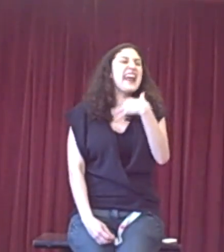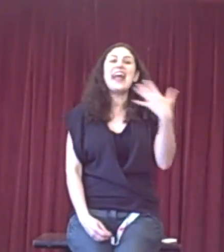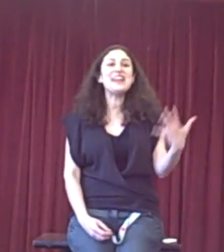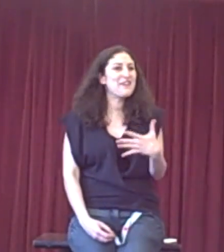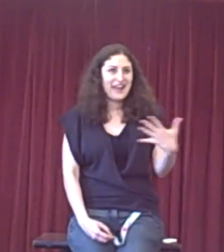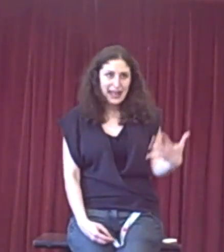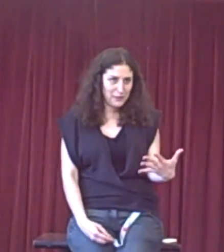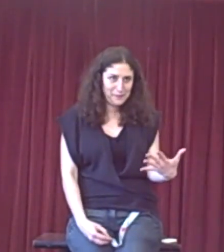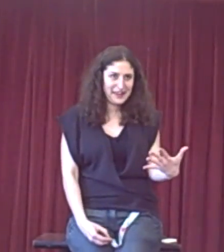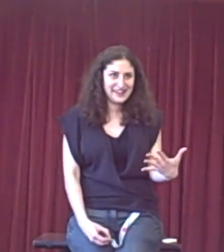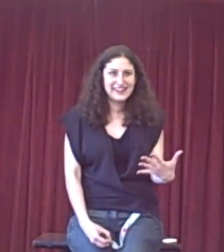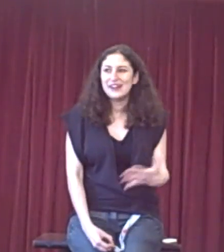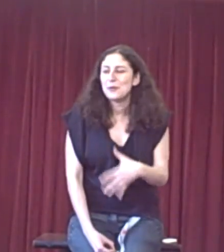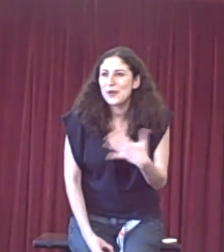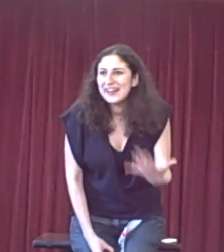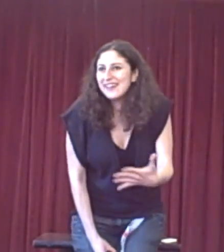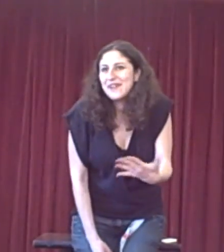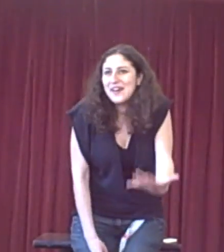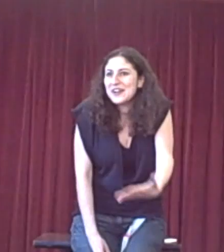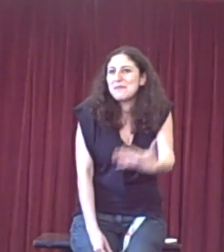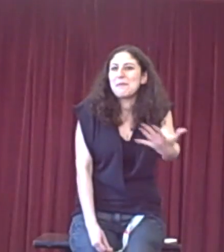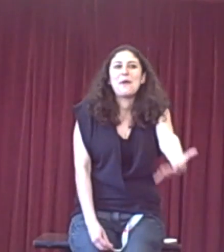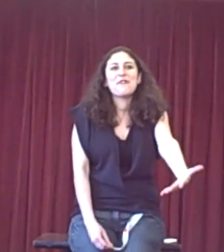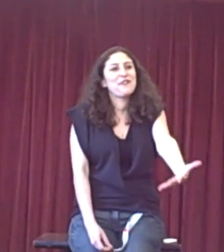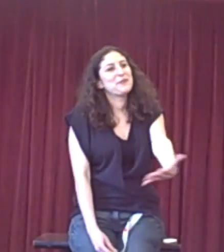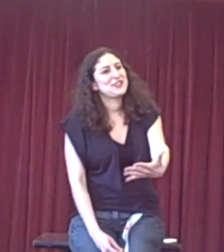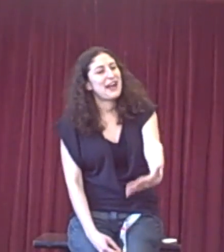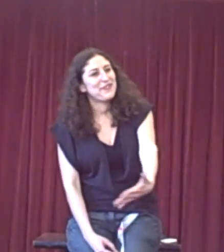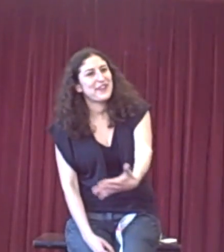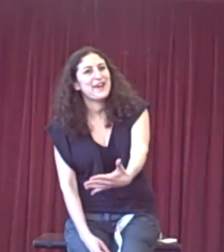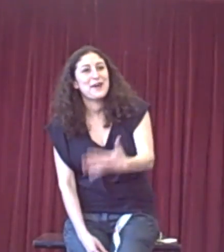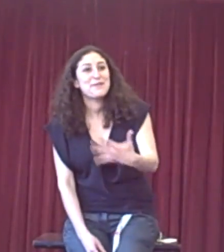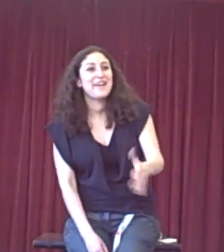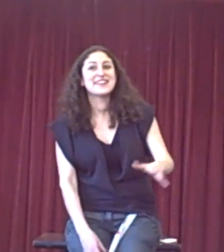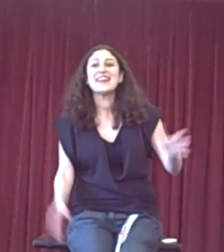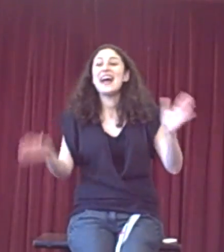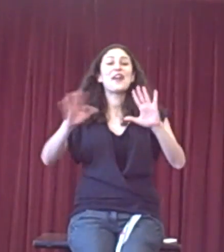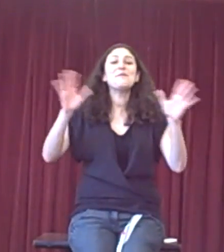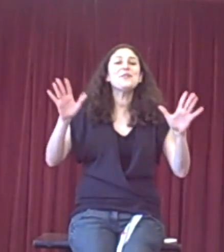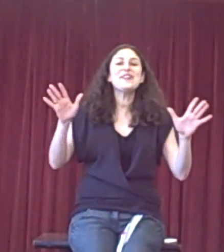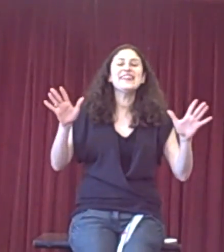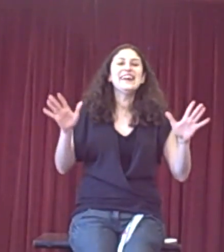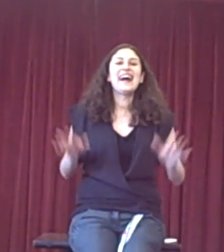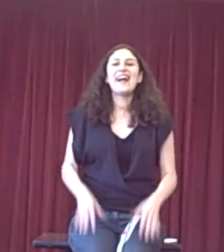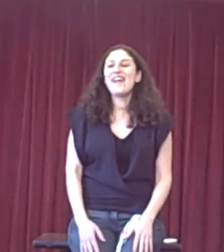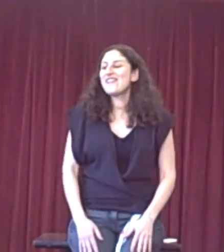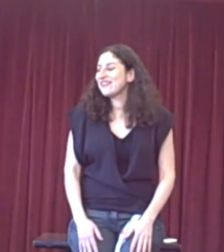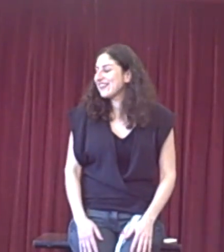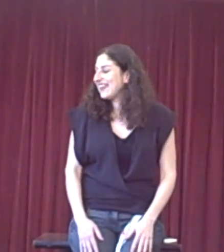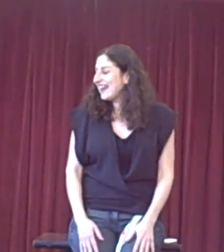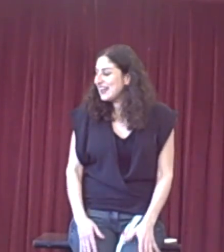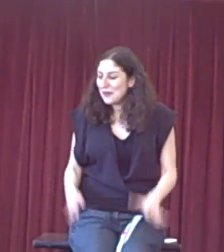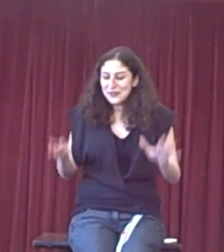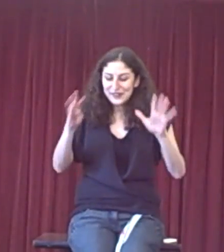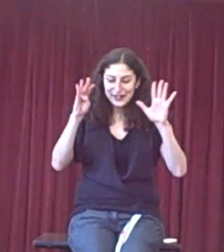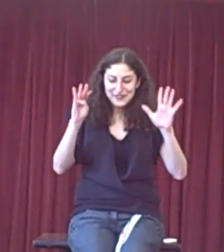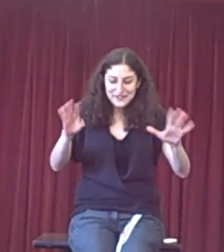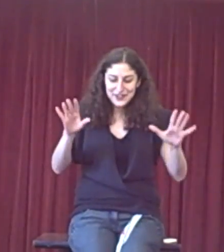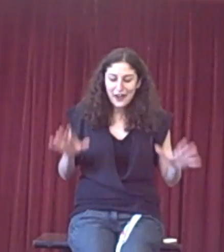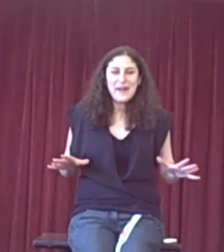in any way help me winning an argument about whether or not we should have stay at home parents? And I'm not, you know, I'm not just having a go